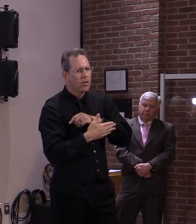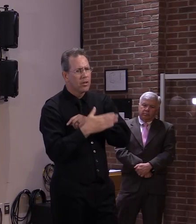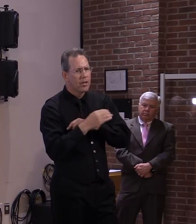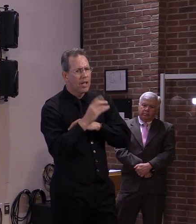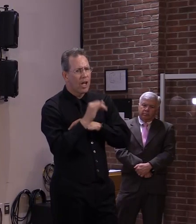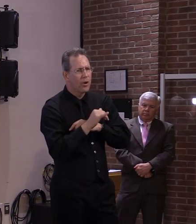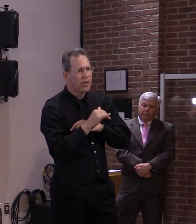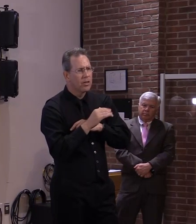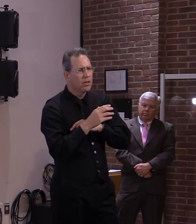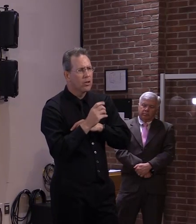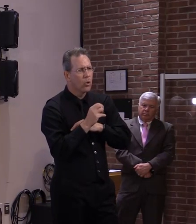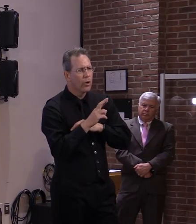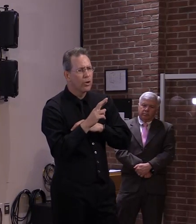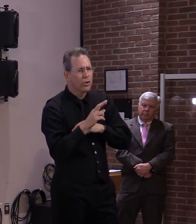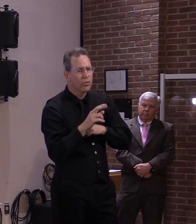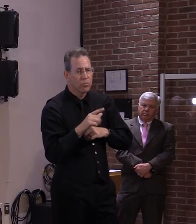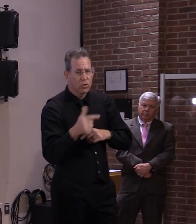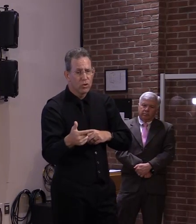Greg Lamoureux.